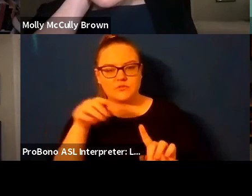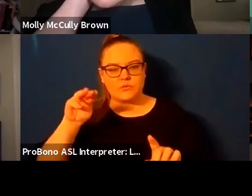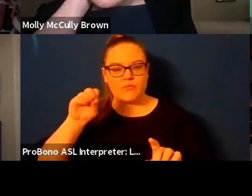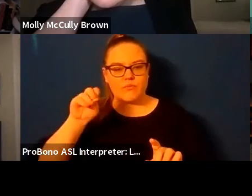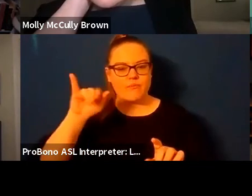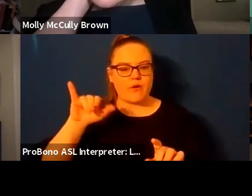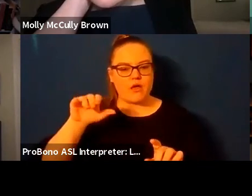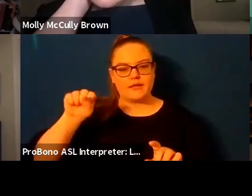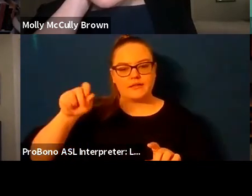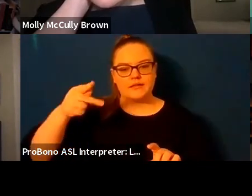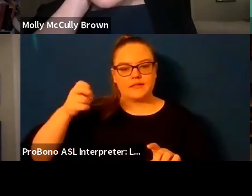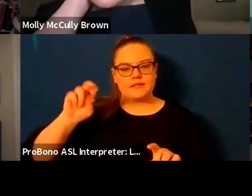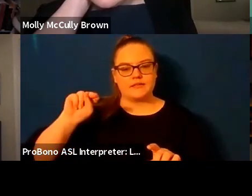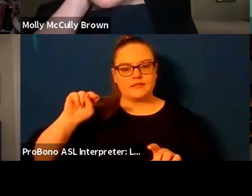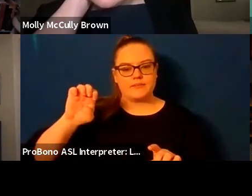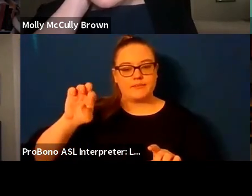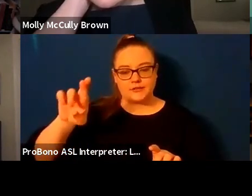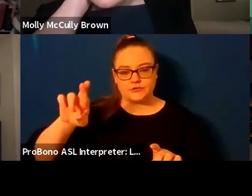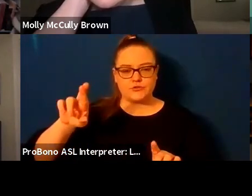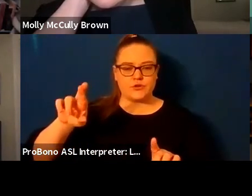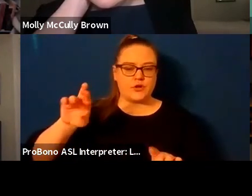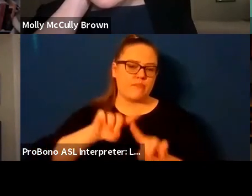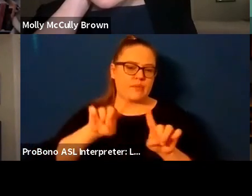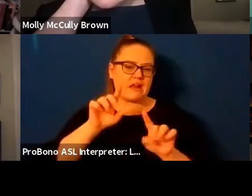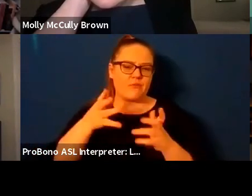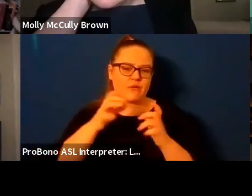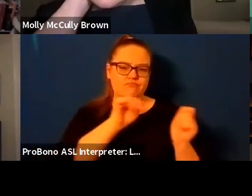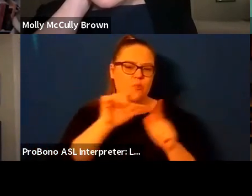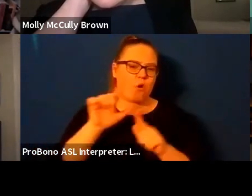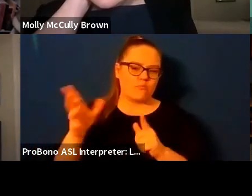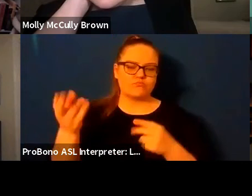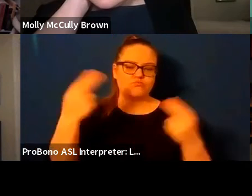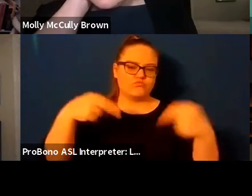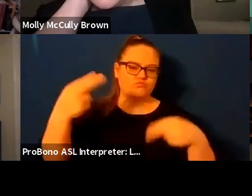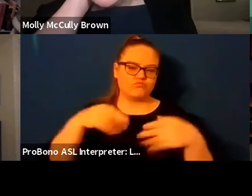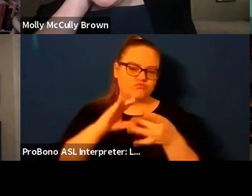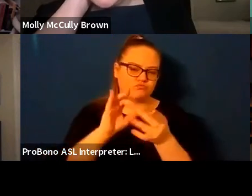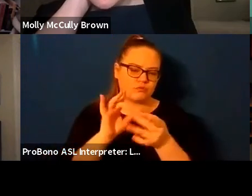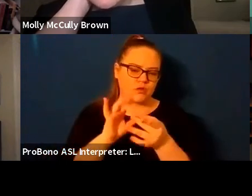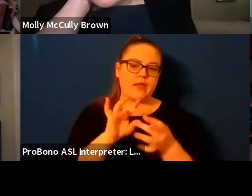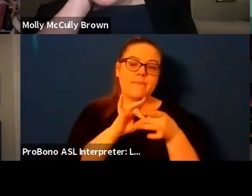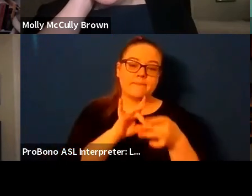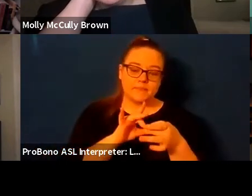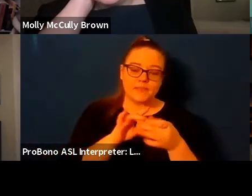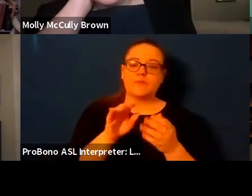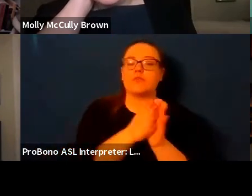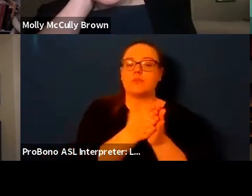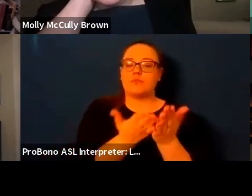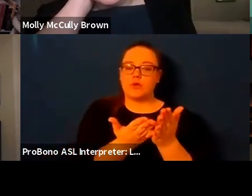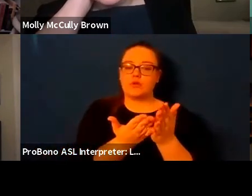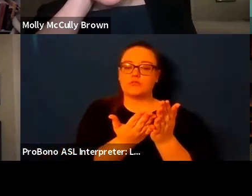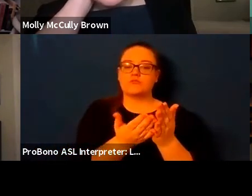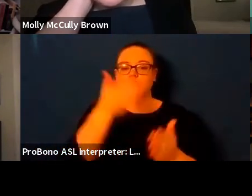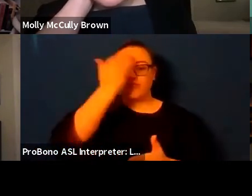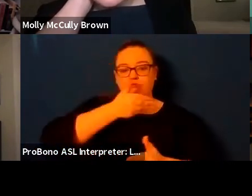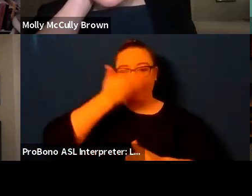cover art of hinge but i would actually love to hear all of you talk about cover art and book design um i'm pretty sure